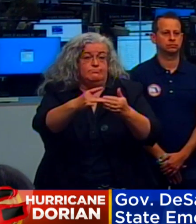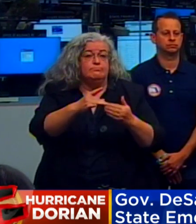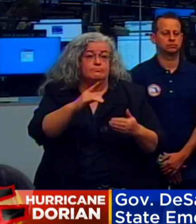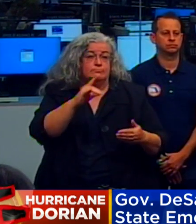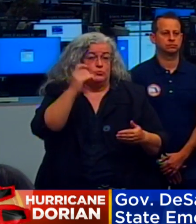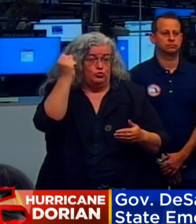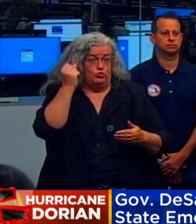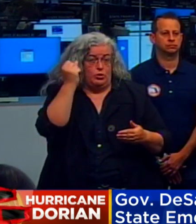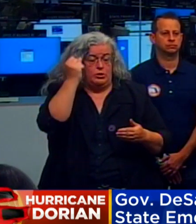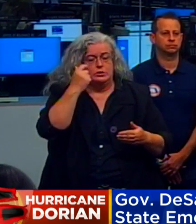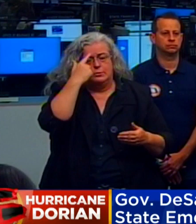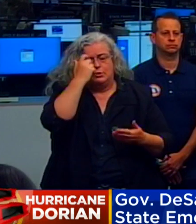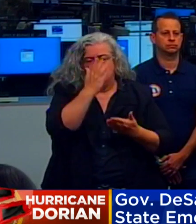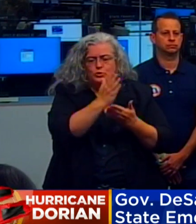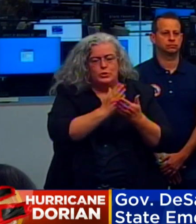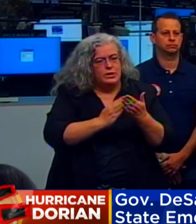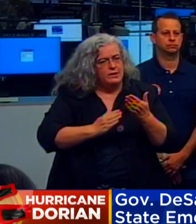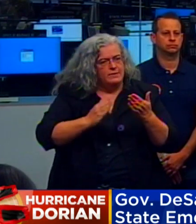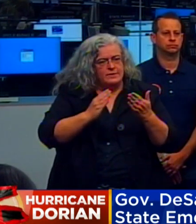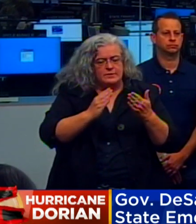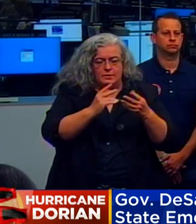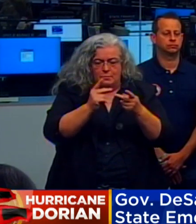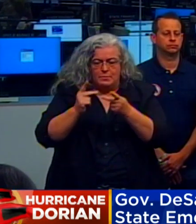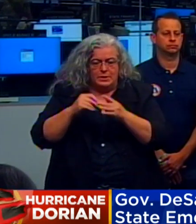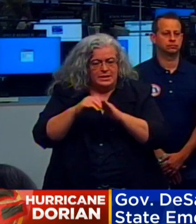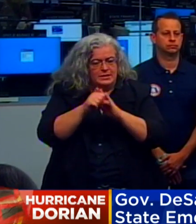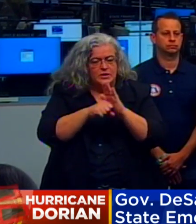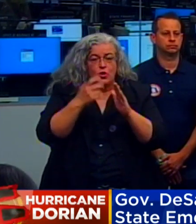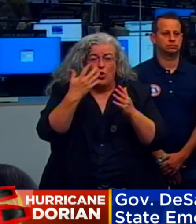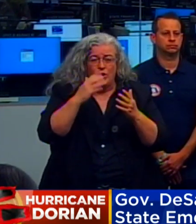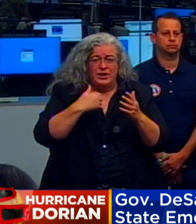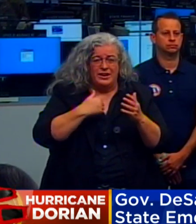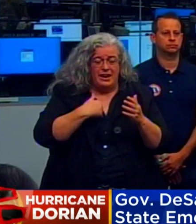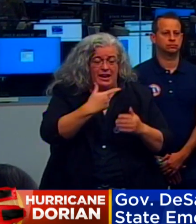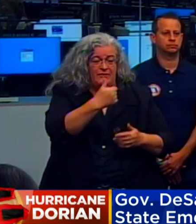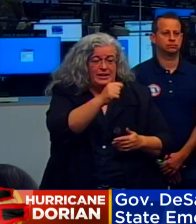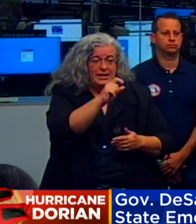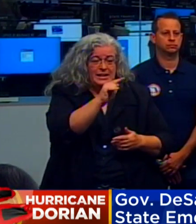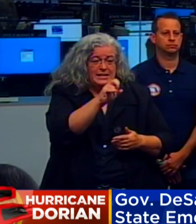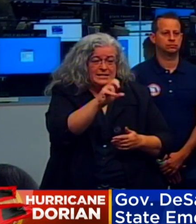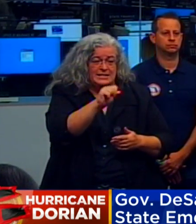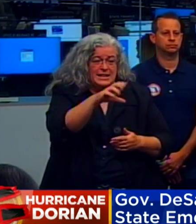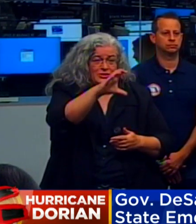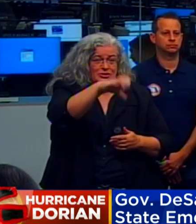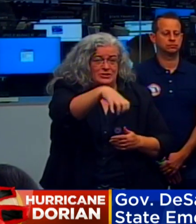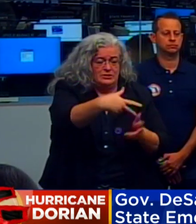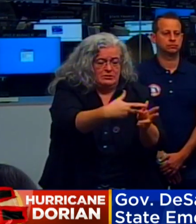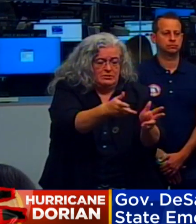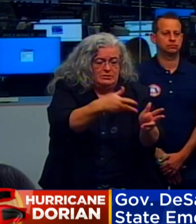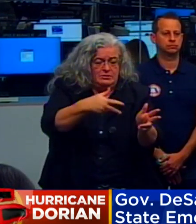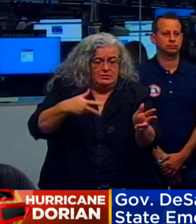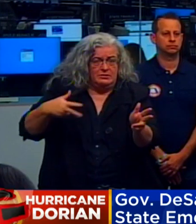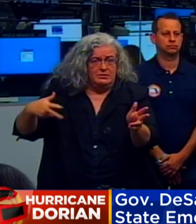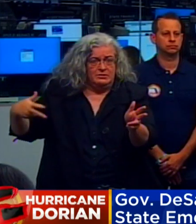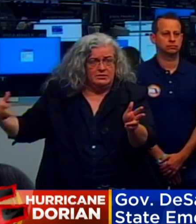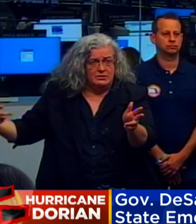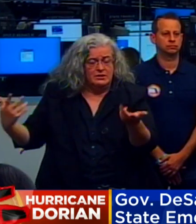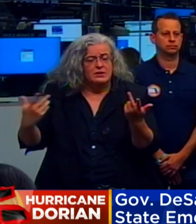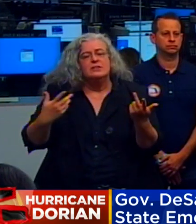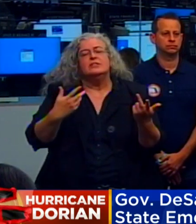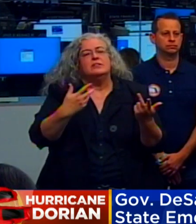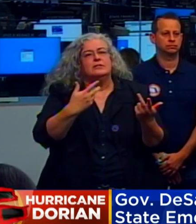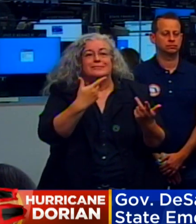state where you have major lines for gas, cars are lined up. It makes it more difficult for the trucks to get in and replenish the